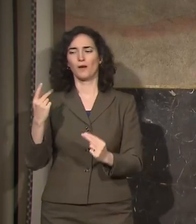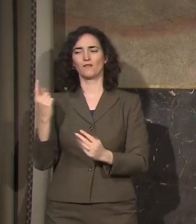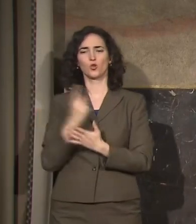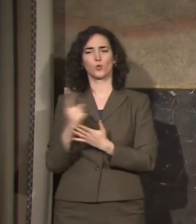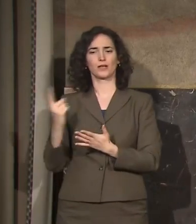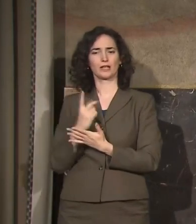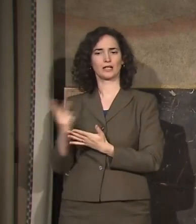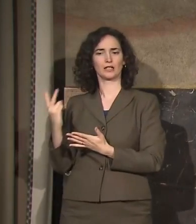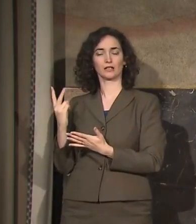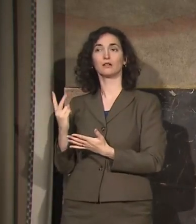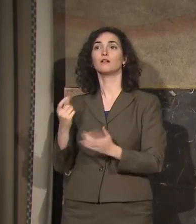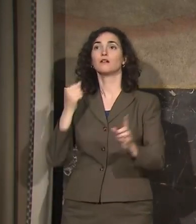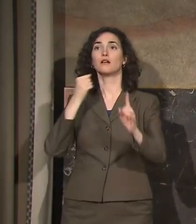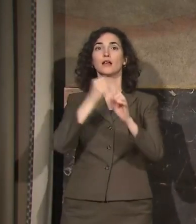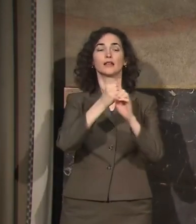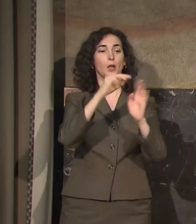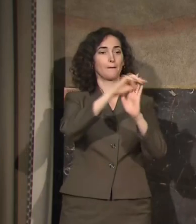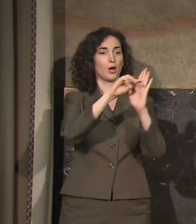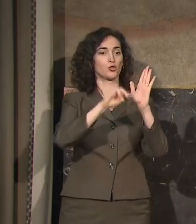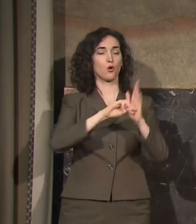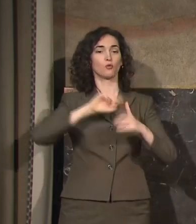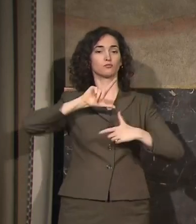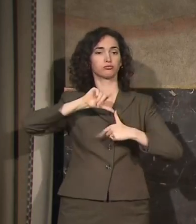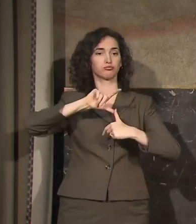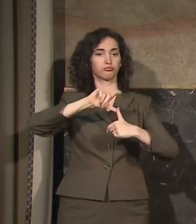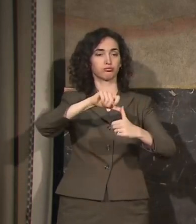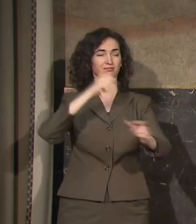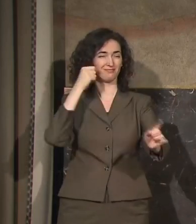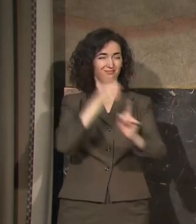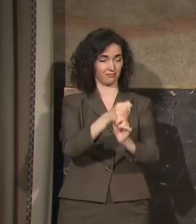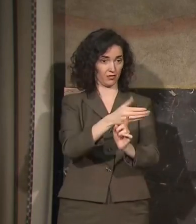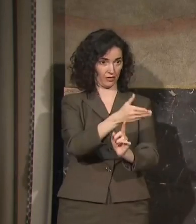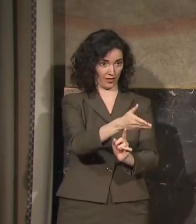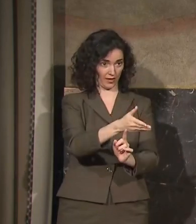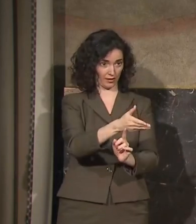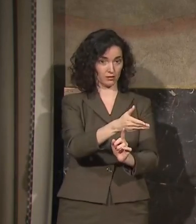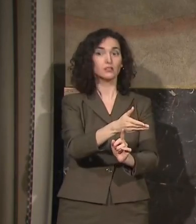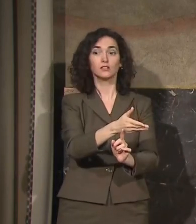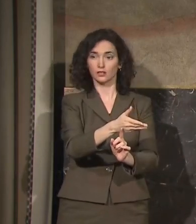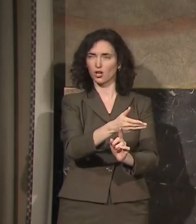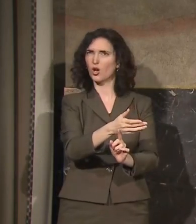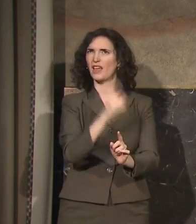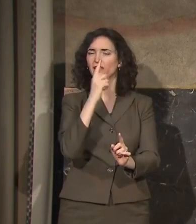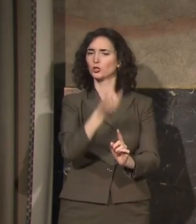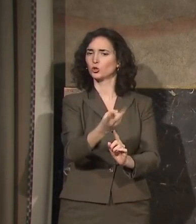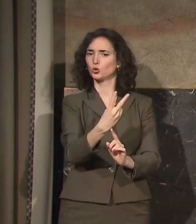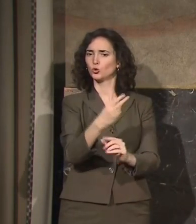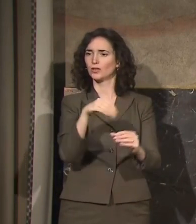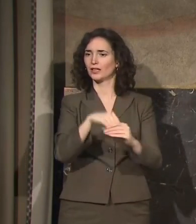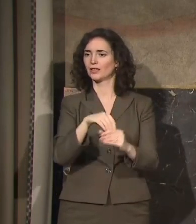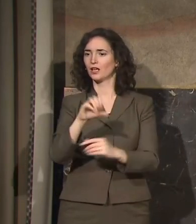had a Monroe tornado, for example, a couple of tornadoes in Washtenaw Parish,